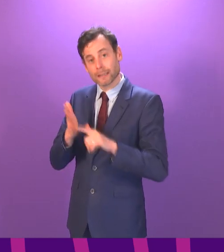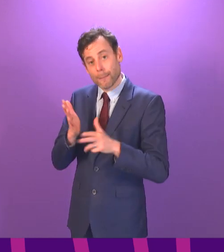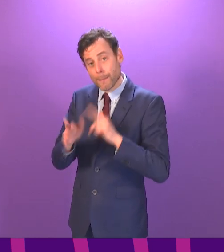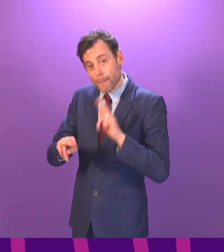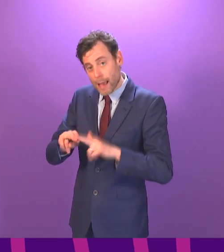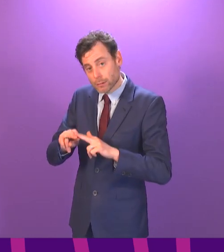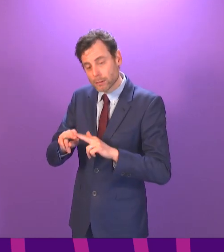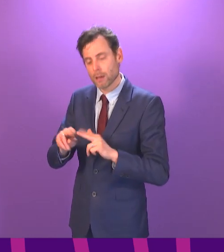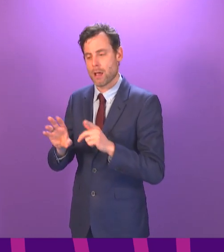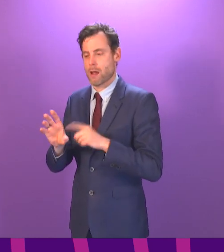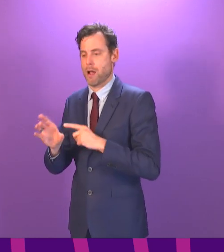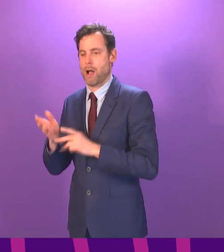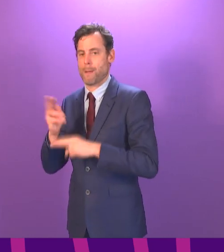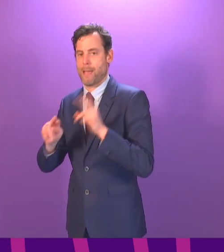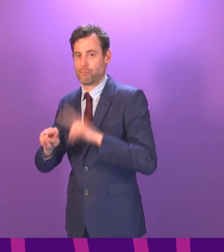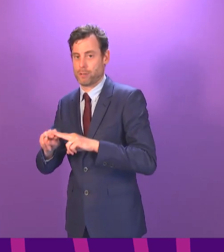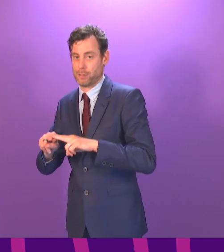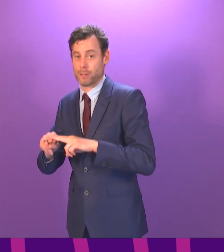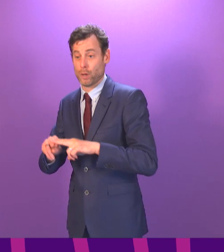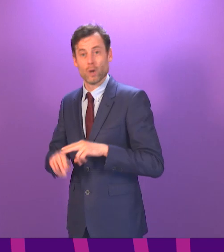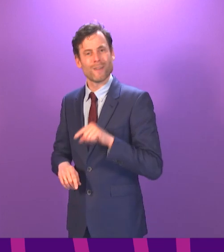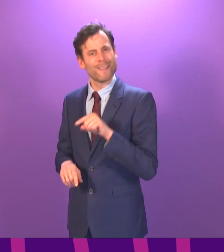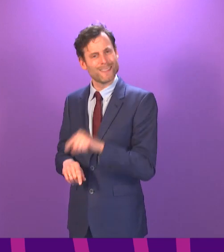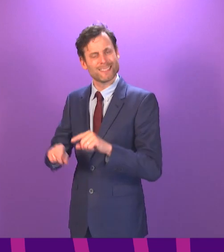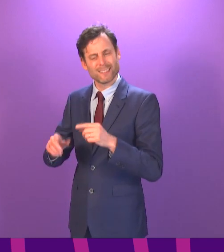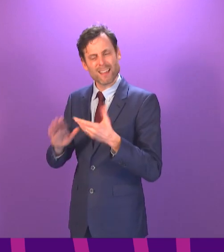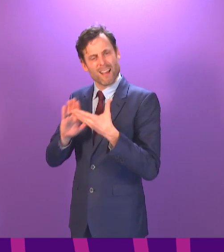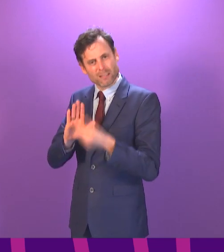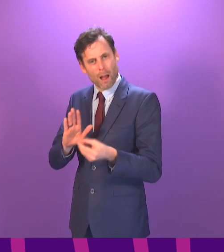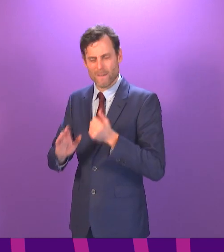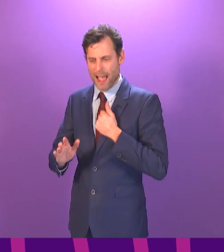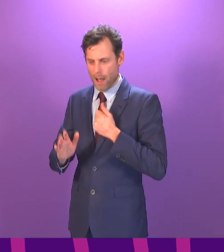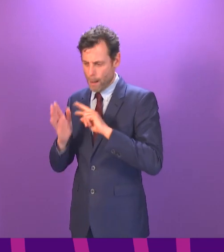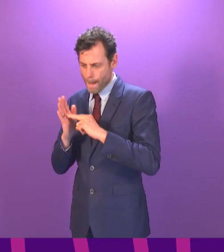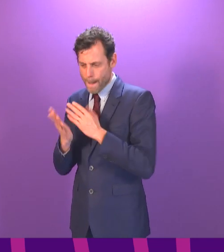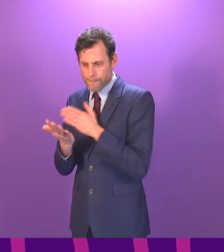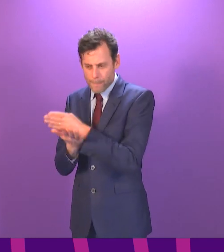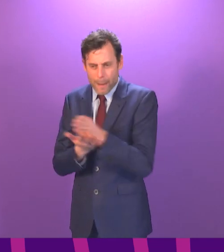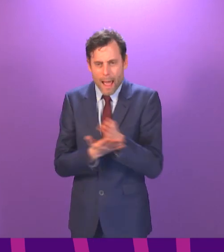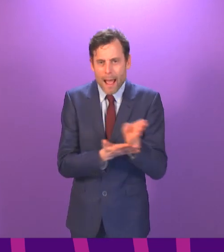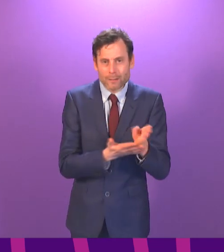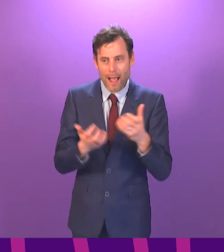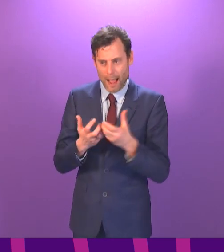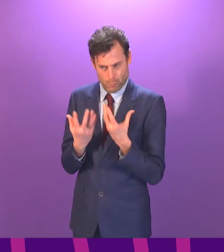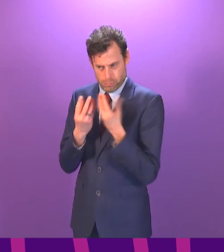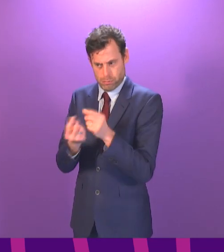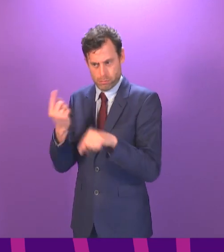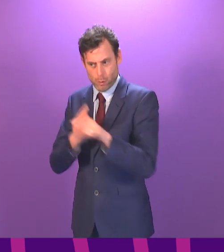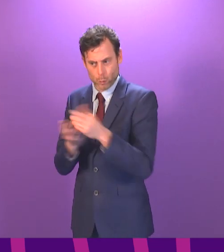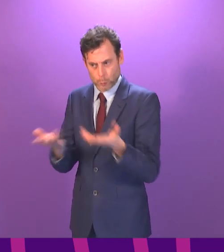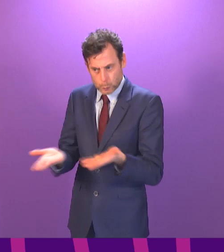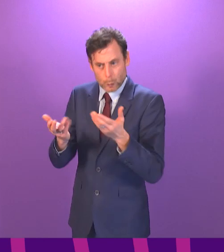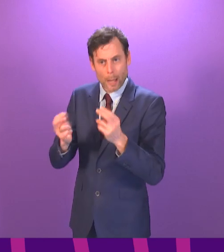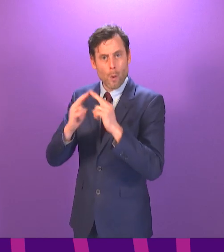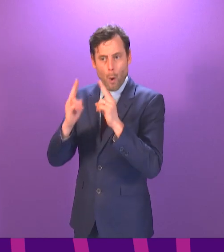This, of course, is in addition to the wide-ranging action we taking through the delivery plan, including providing advice through the Money Talk team and directly boosting the